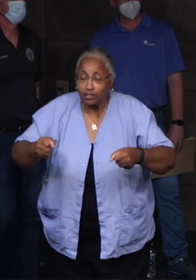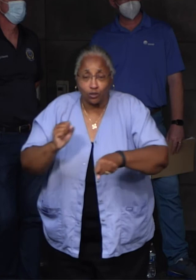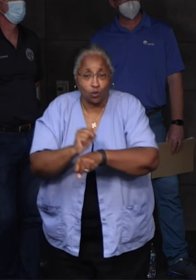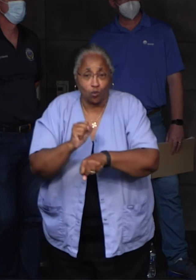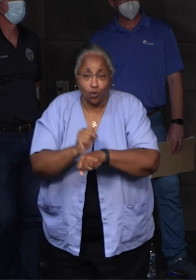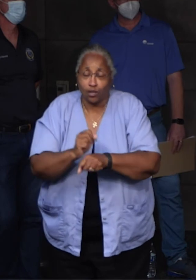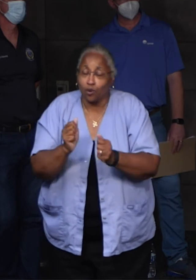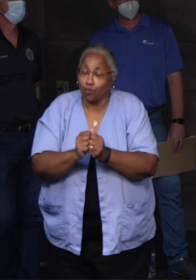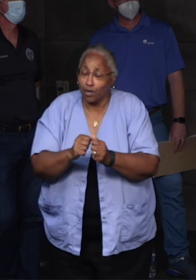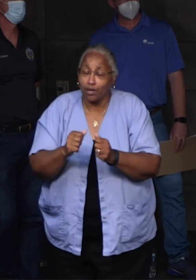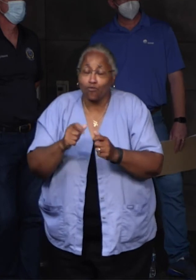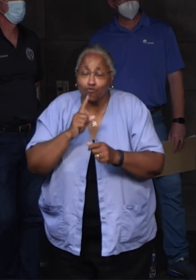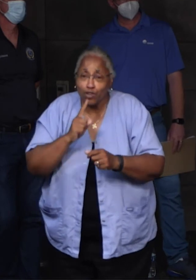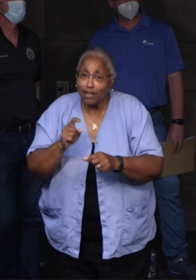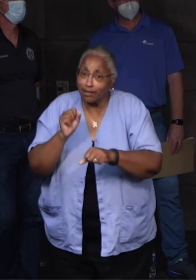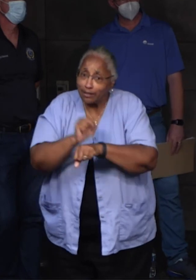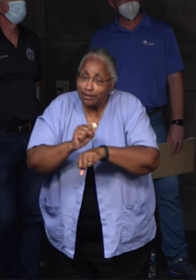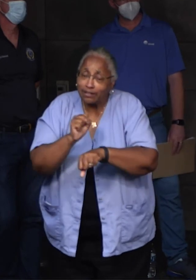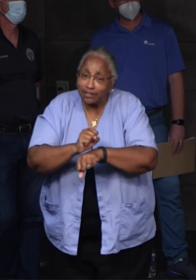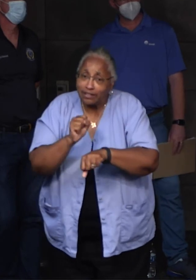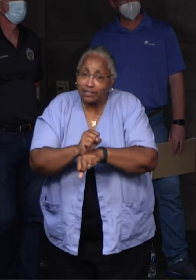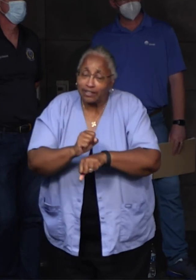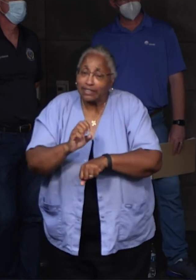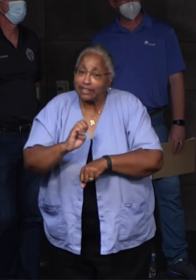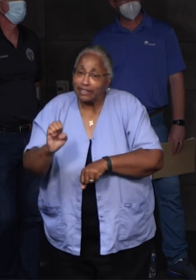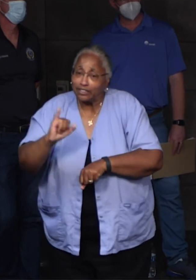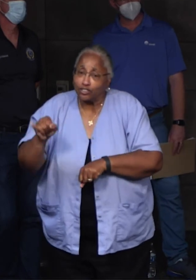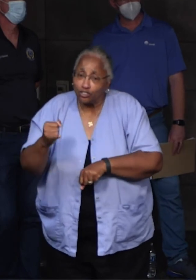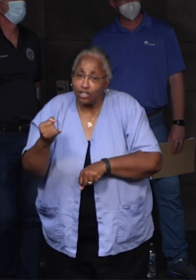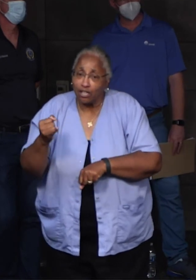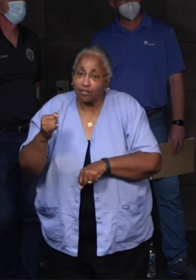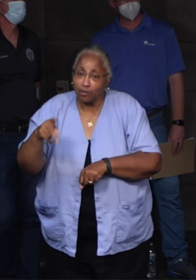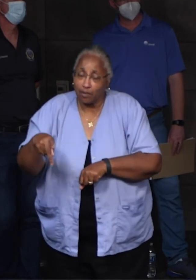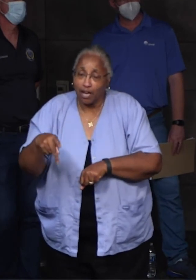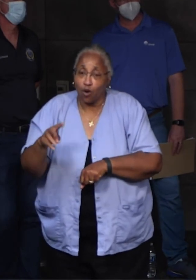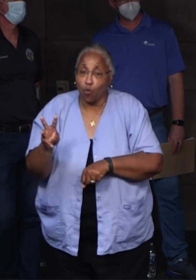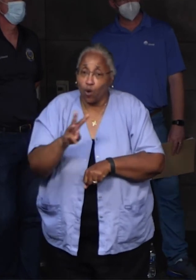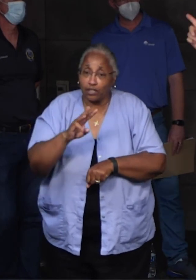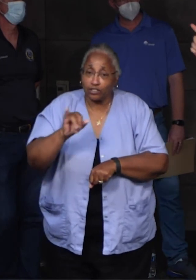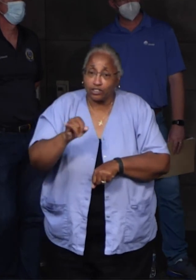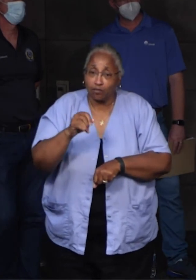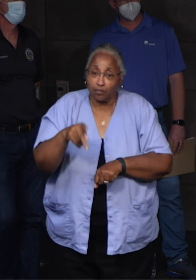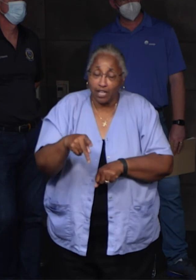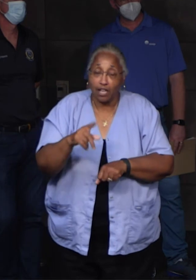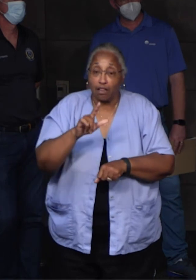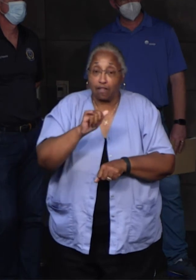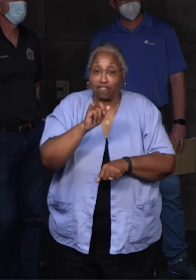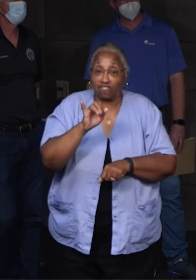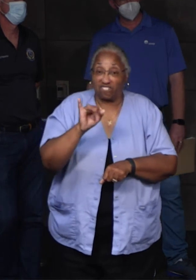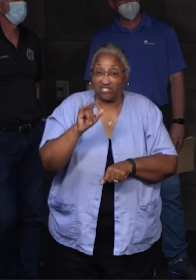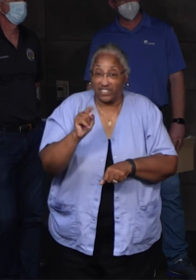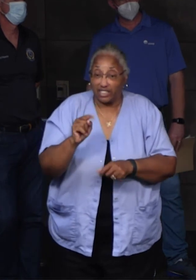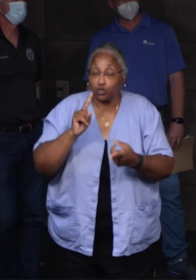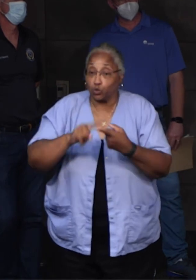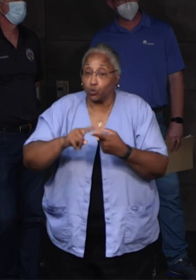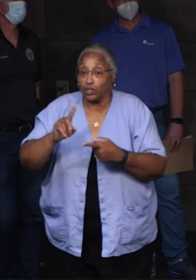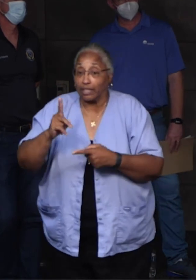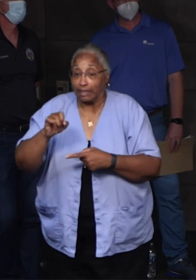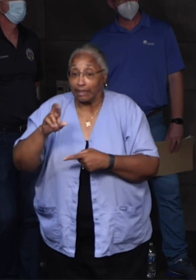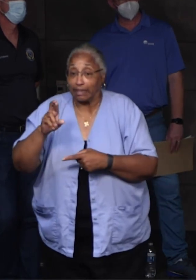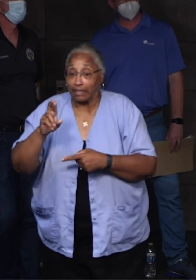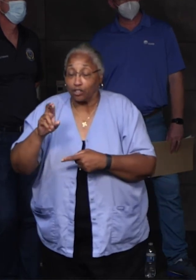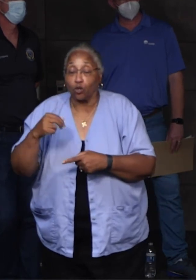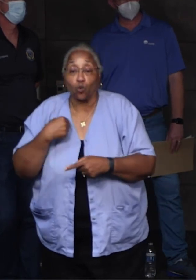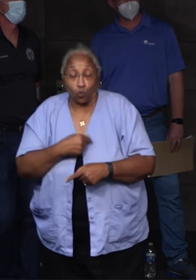restoration efforts throughout East Jefferson and West Jefferson. Today, we went from Lafitte all the way through Kenner, and we see